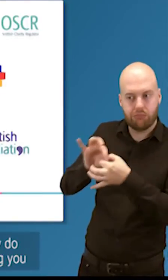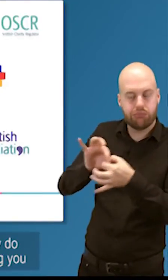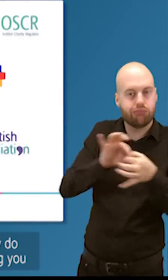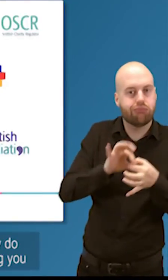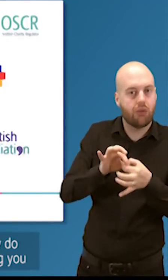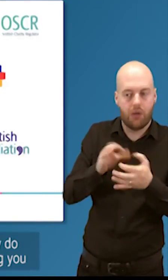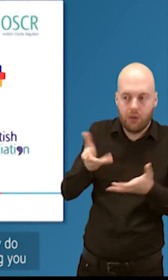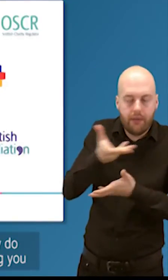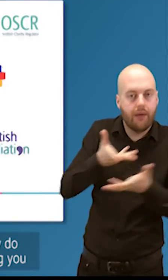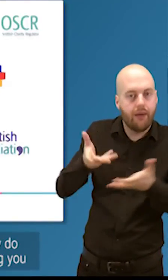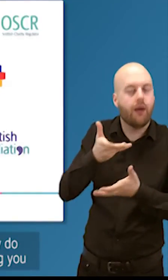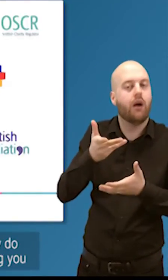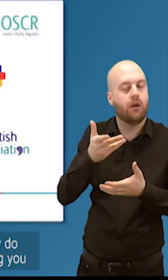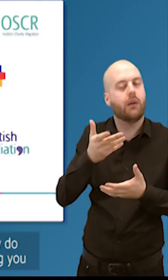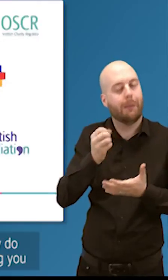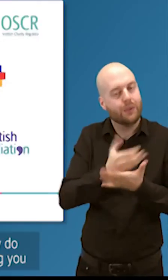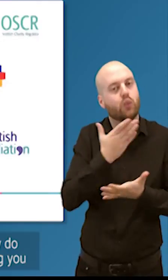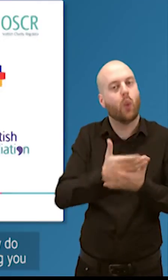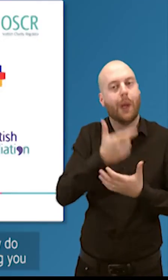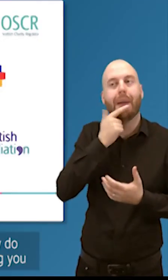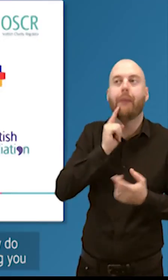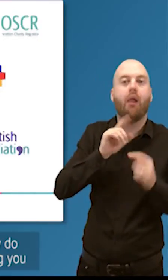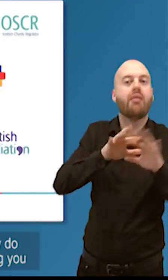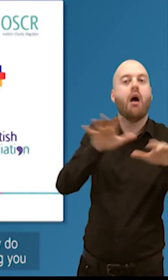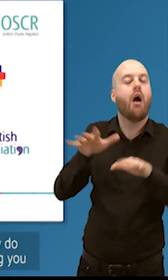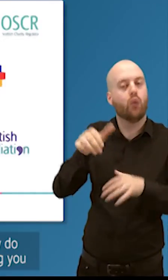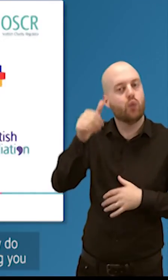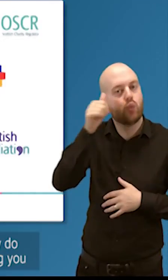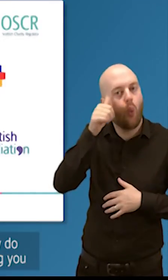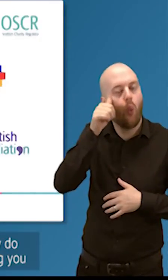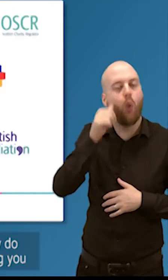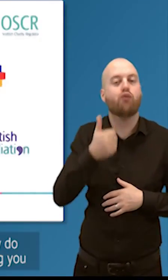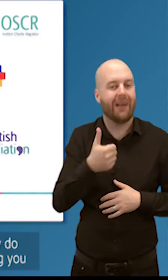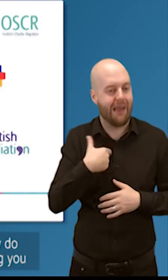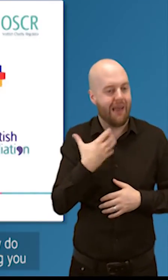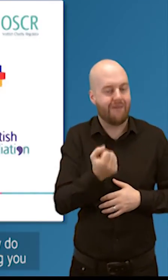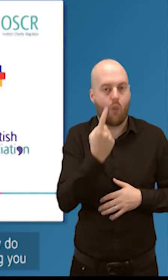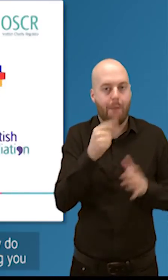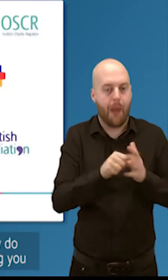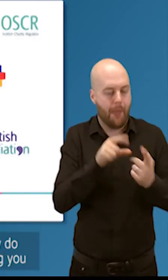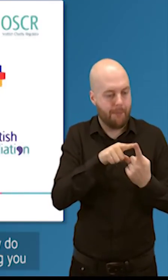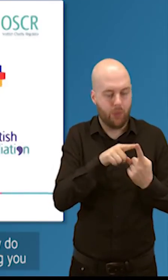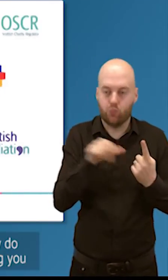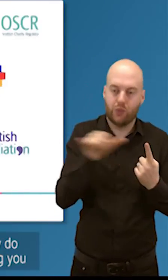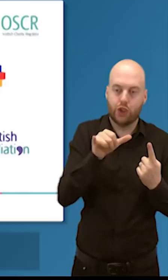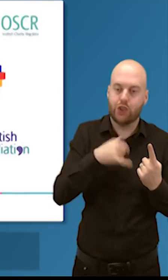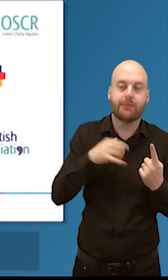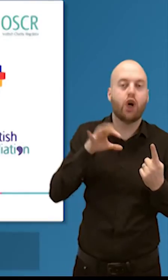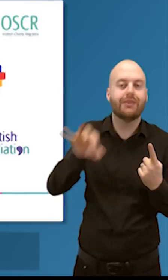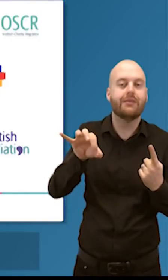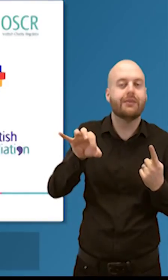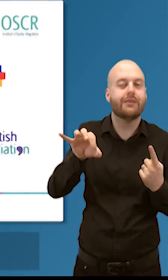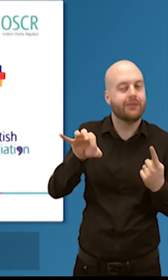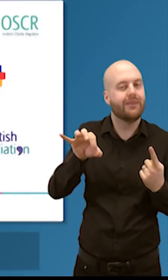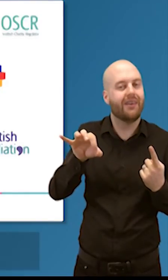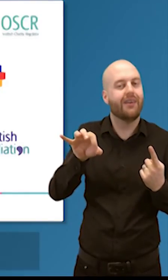for for you no matter what your query and area is and and as i say do please pick up a phone to us if you've got anything you want to talk to